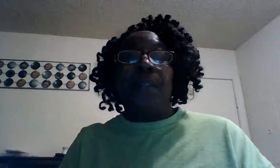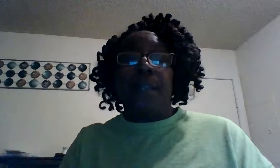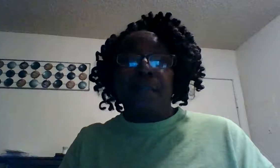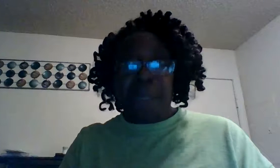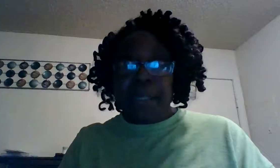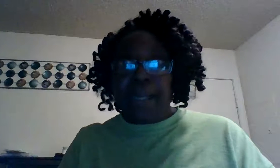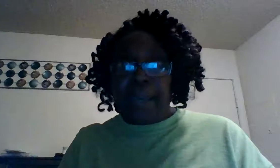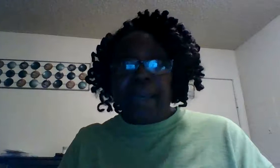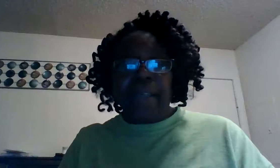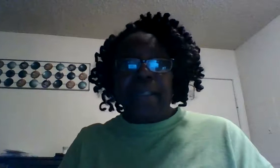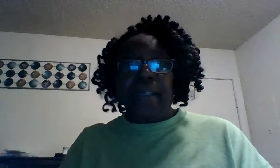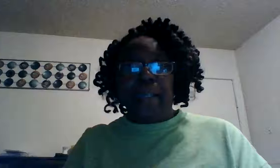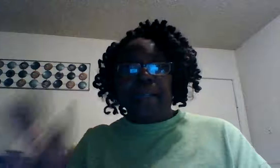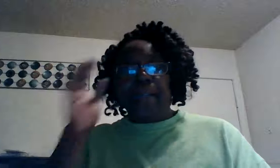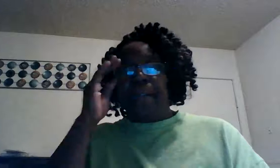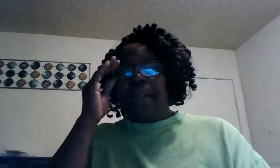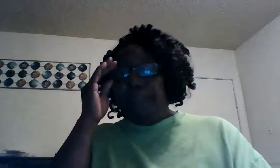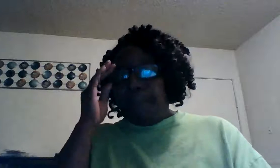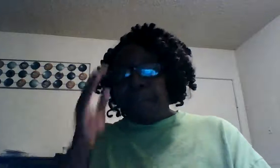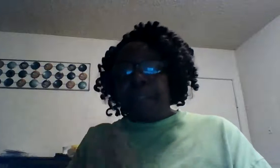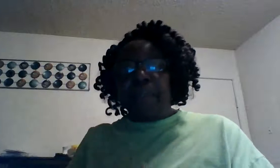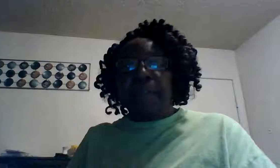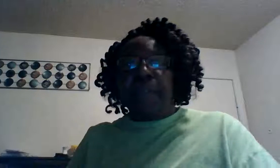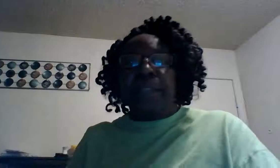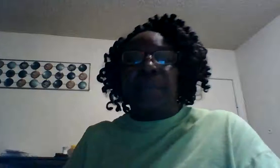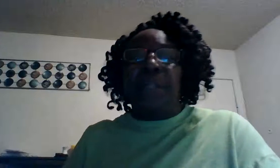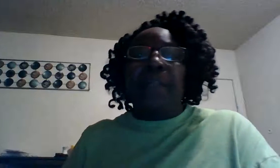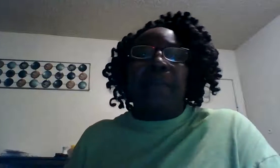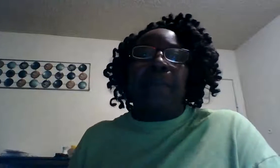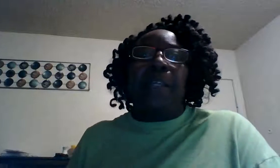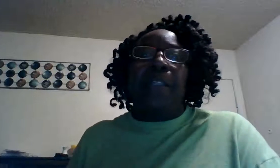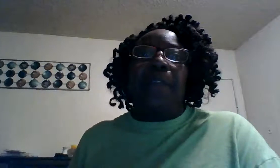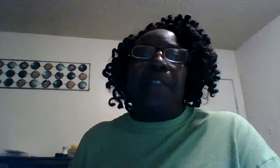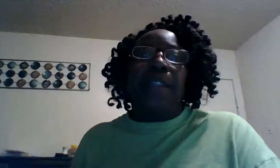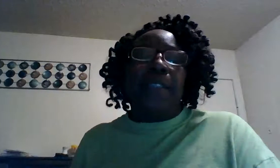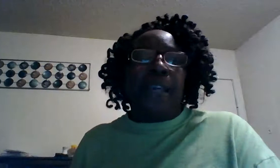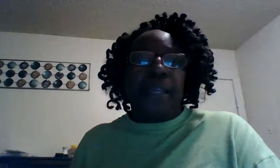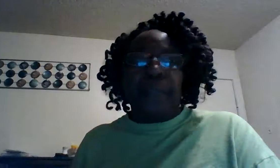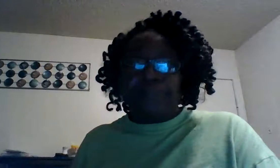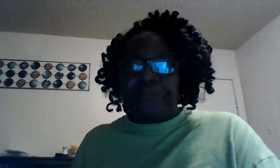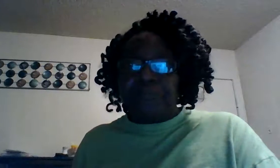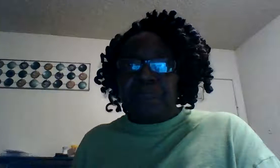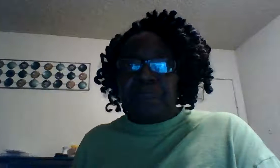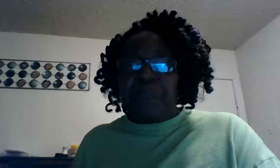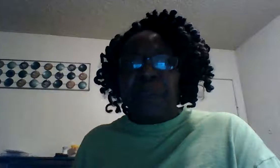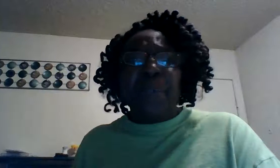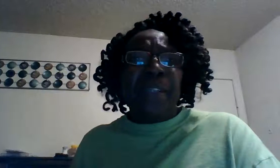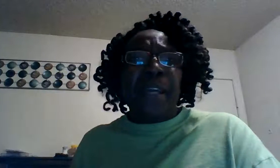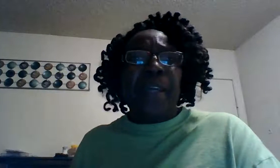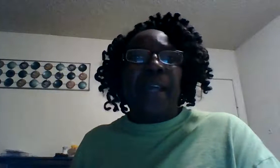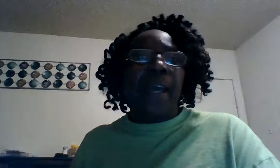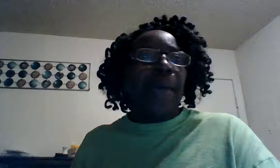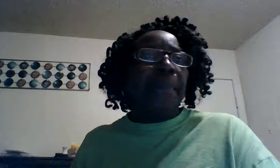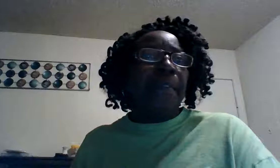and be glad in it we give thanks and we give praise for this day we were kind of absent